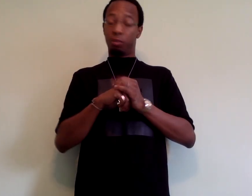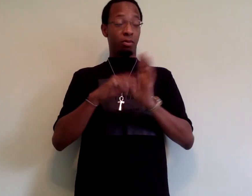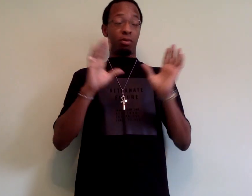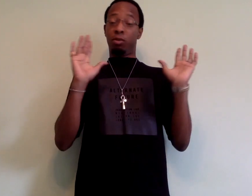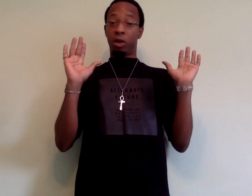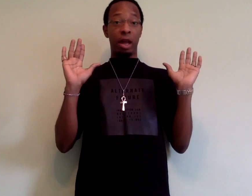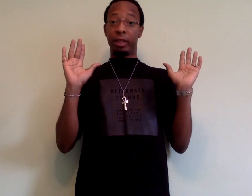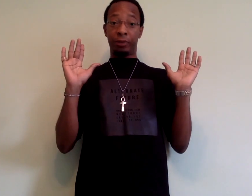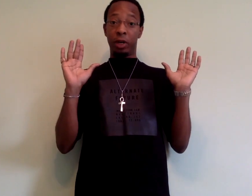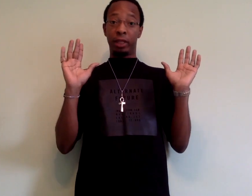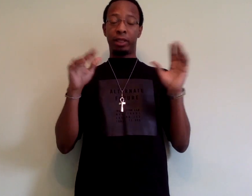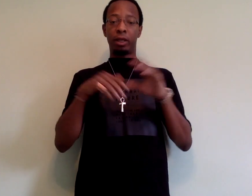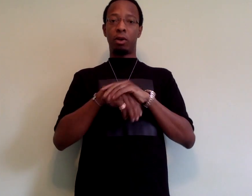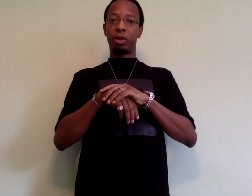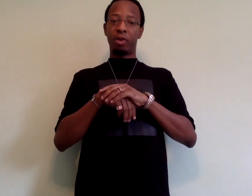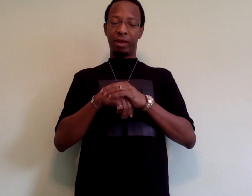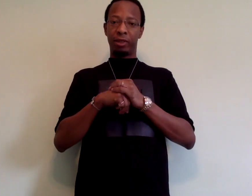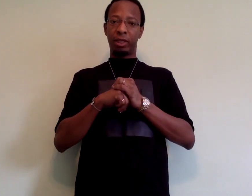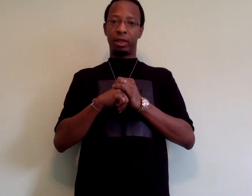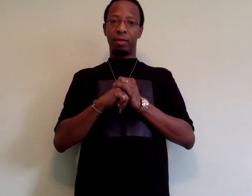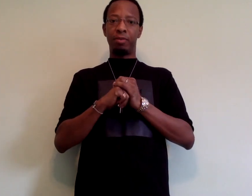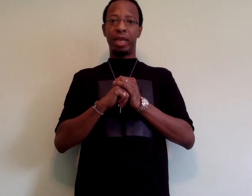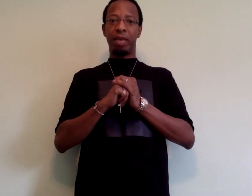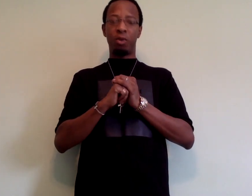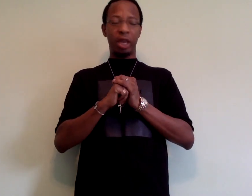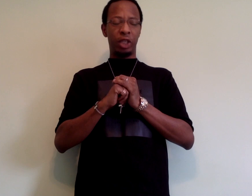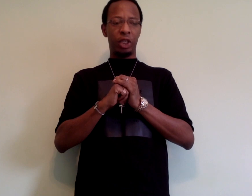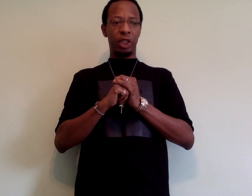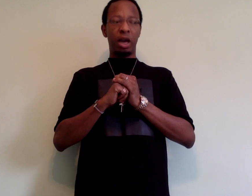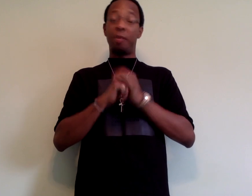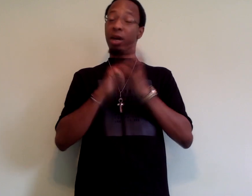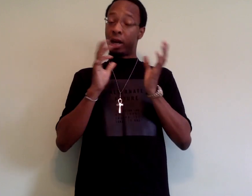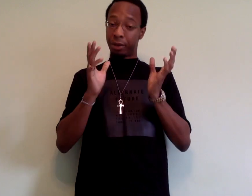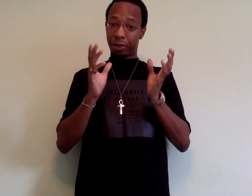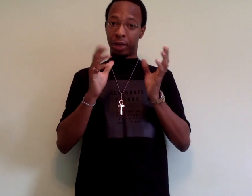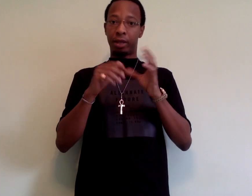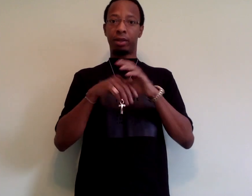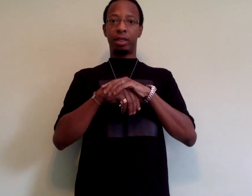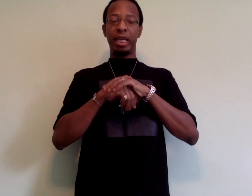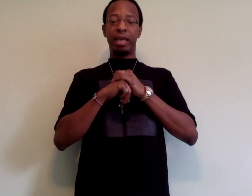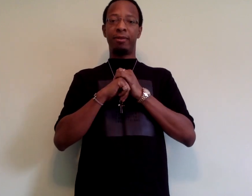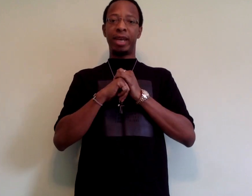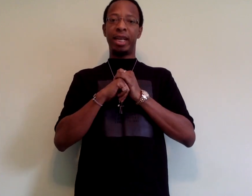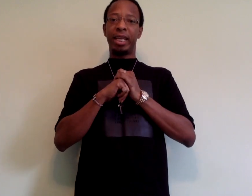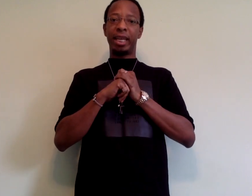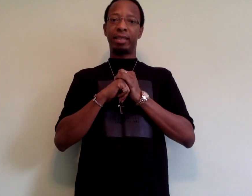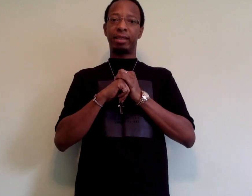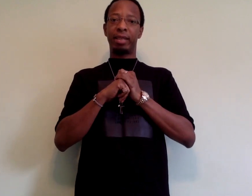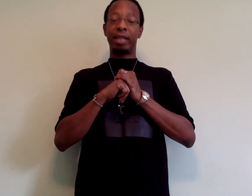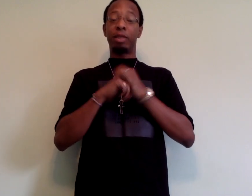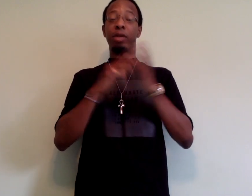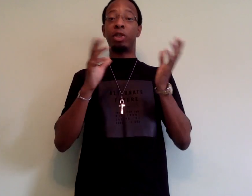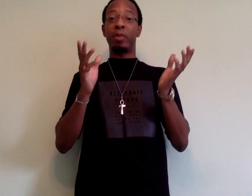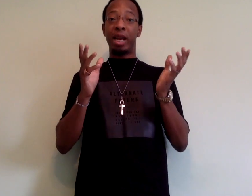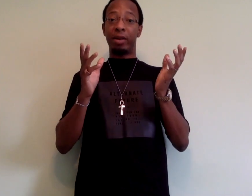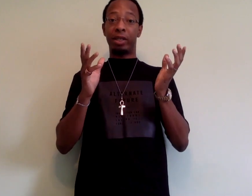not his first, on The Breakfast Club, in which, among other things, he inveighed against interracial marriage,